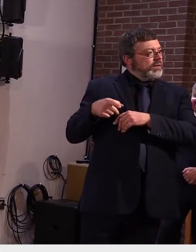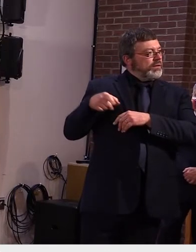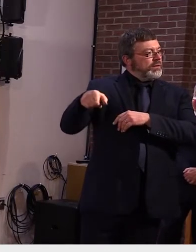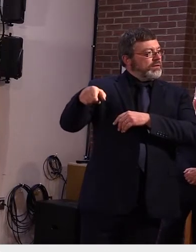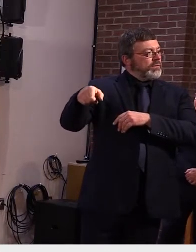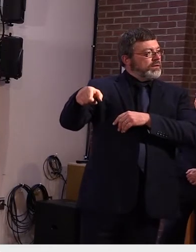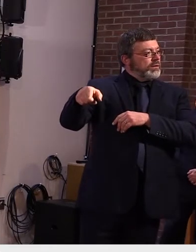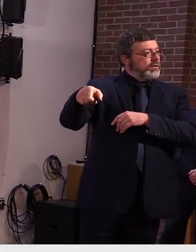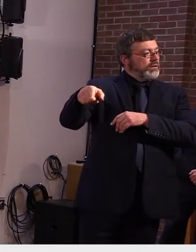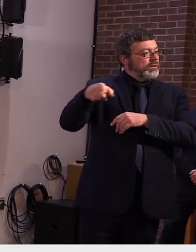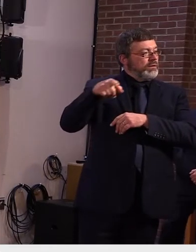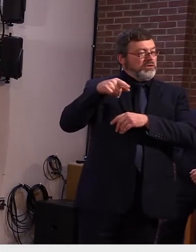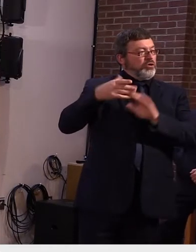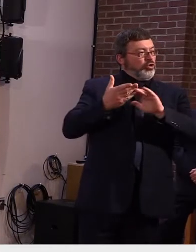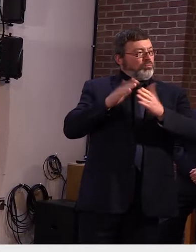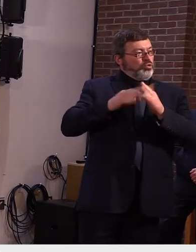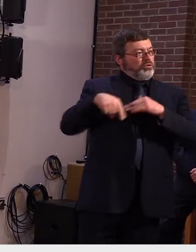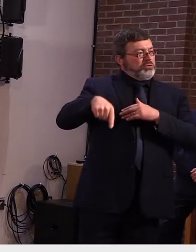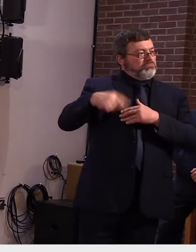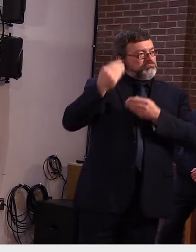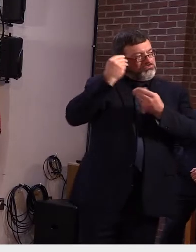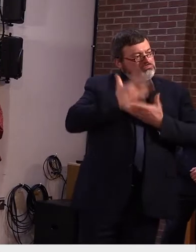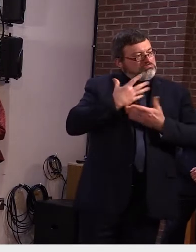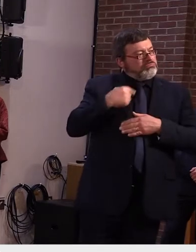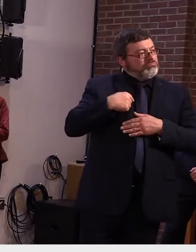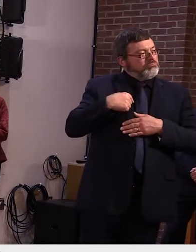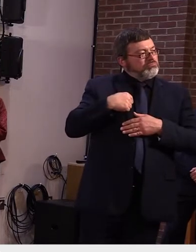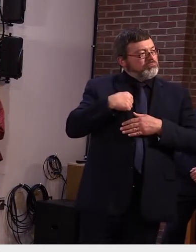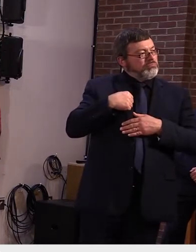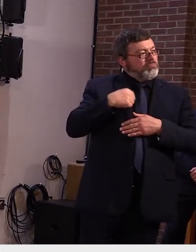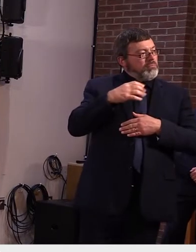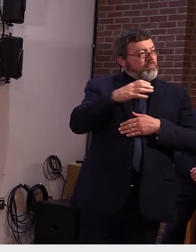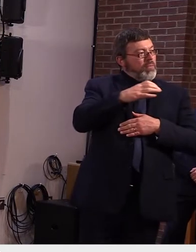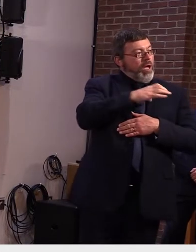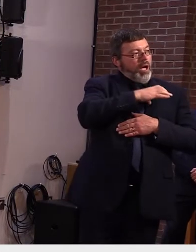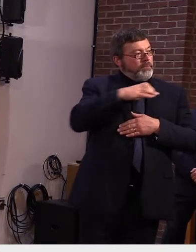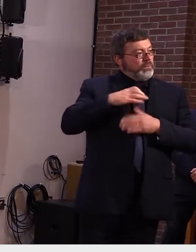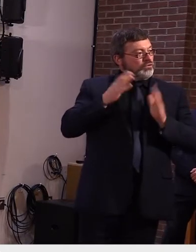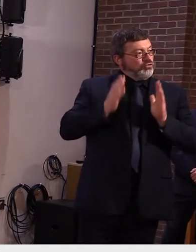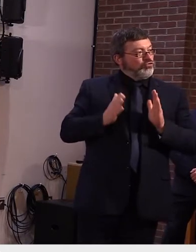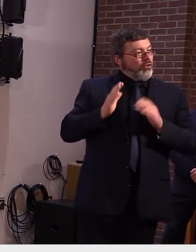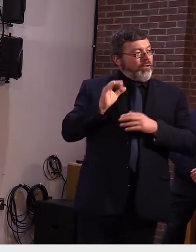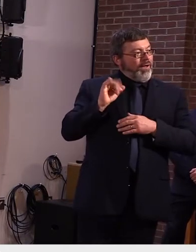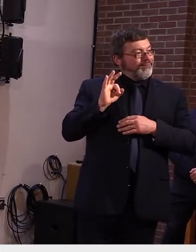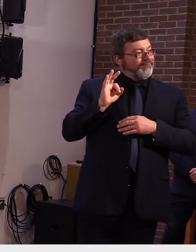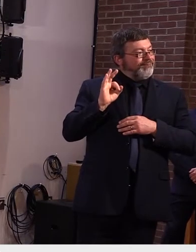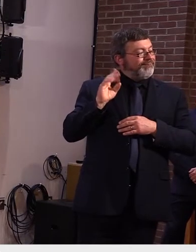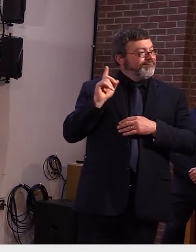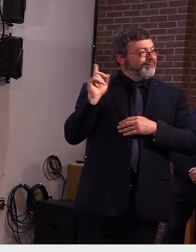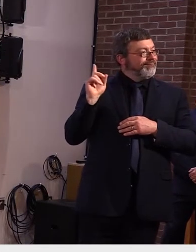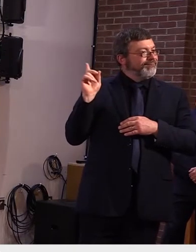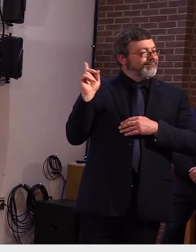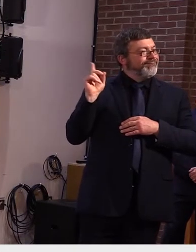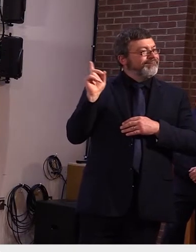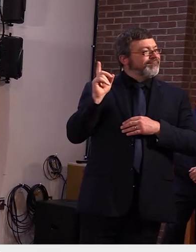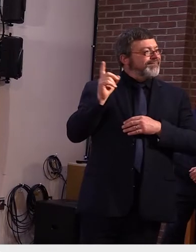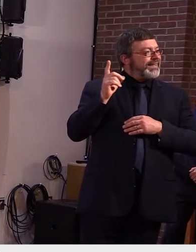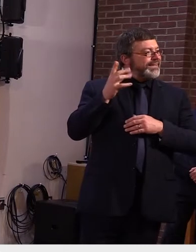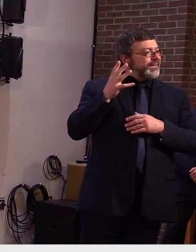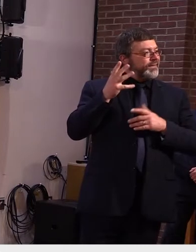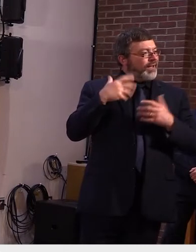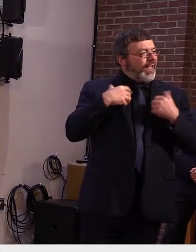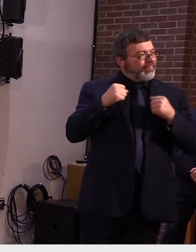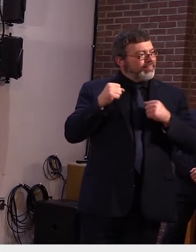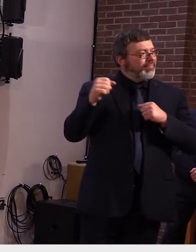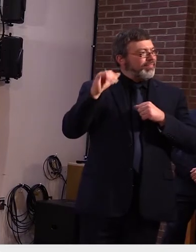commissioner p-check resurrect the mobility data slide for the northeast that we were shown earlier this spring and summer to compare it to